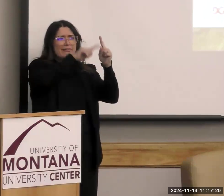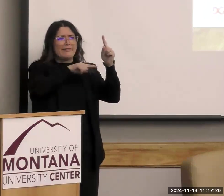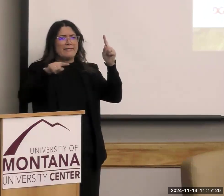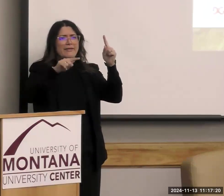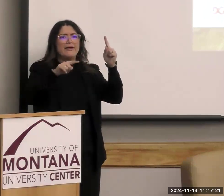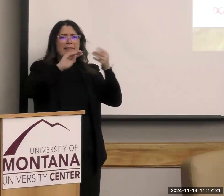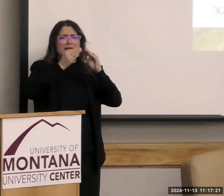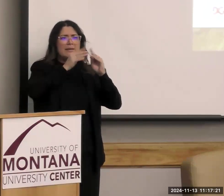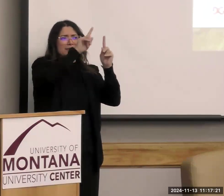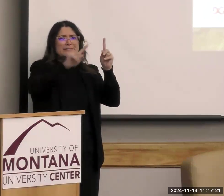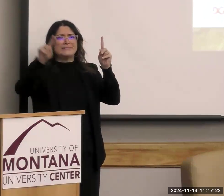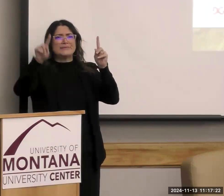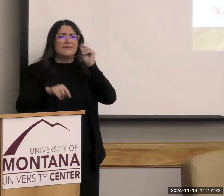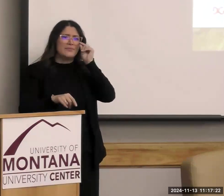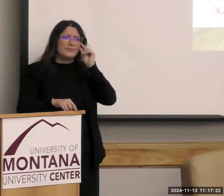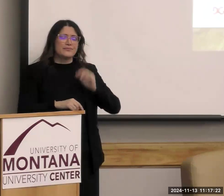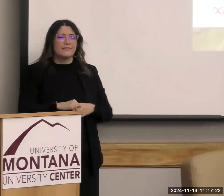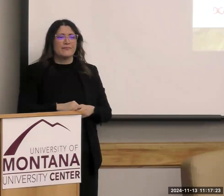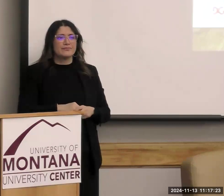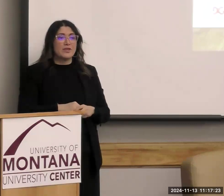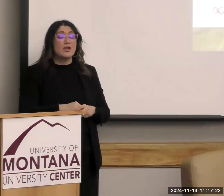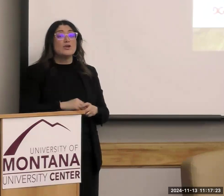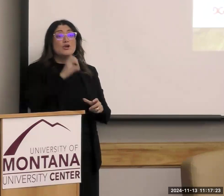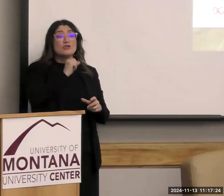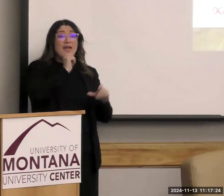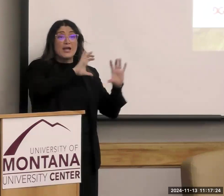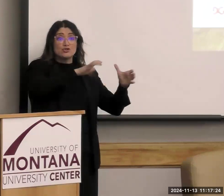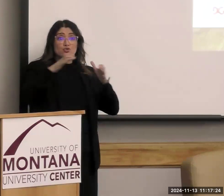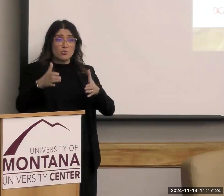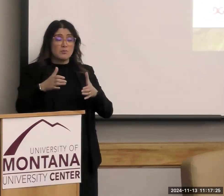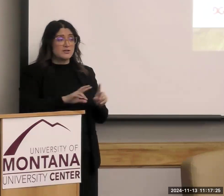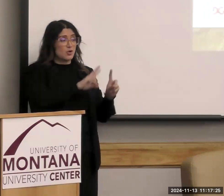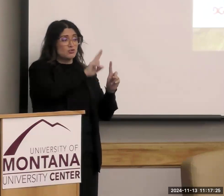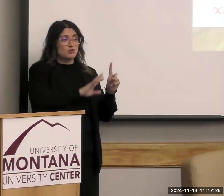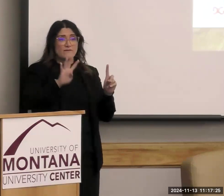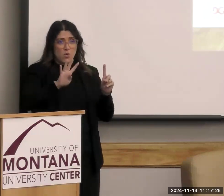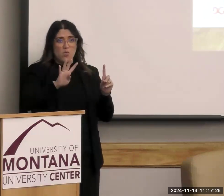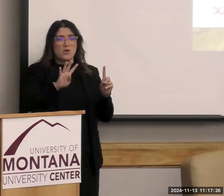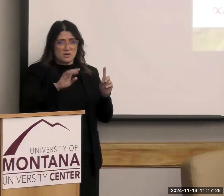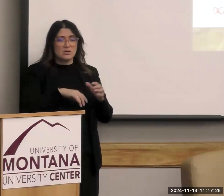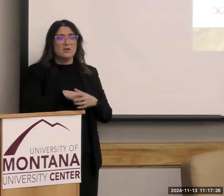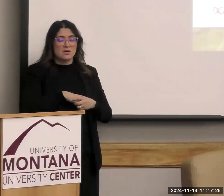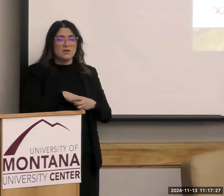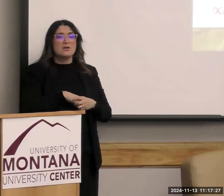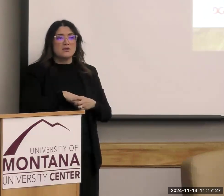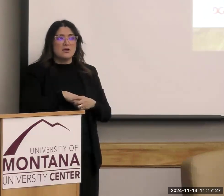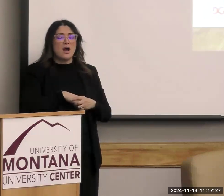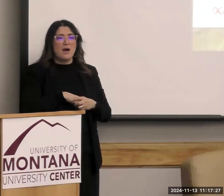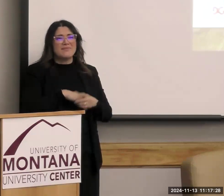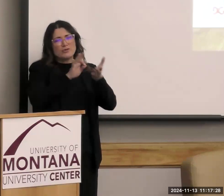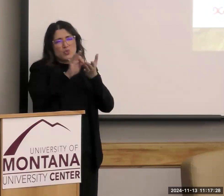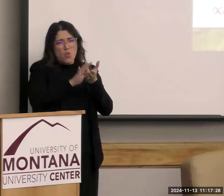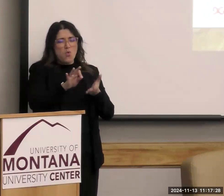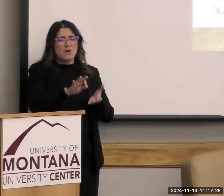Yes, okay. So, the age groupings are two to four. 61, they get a score of